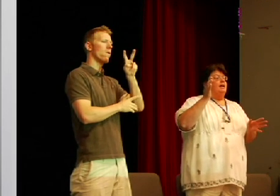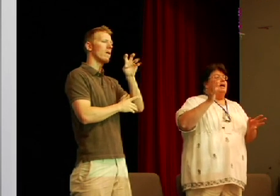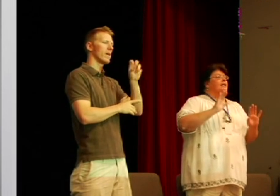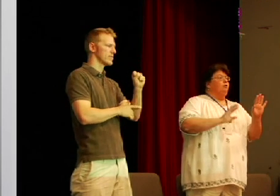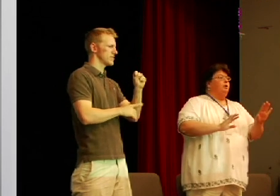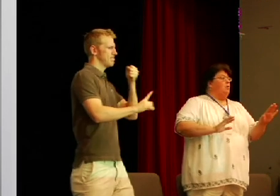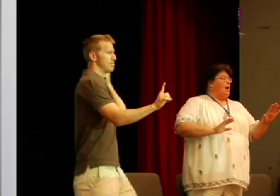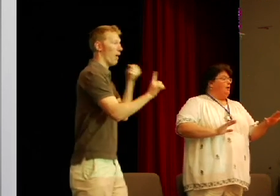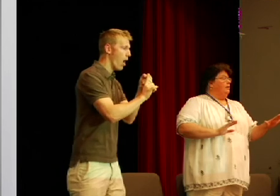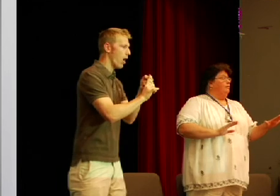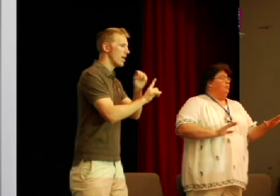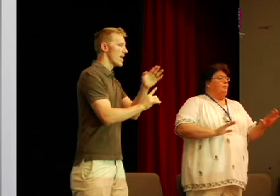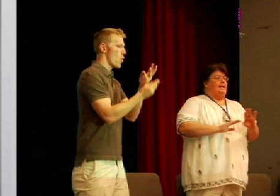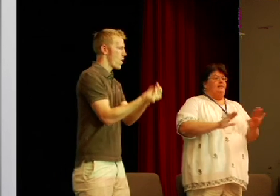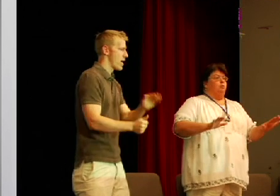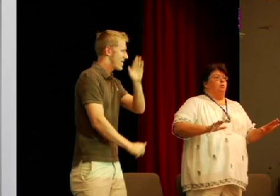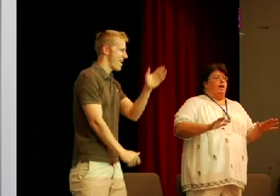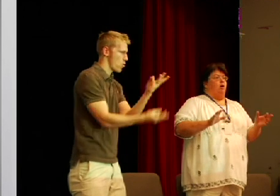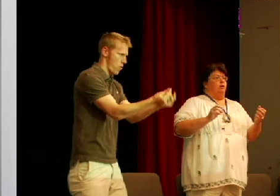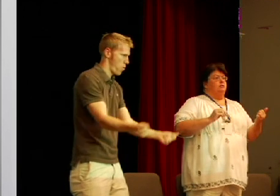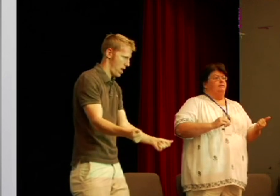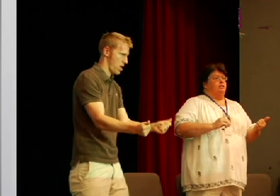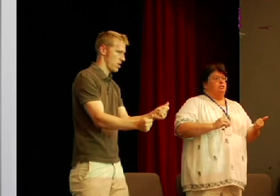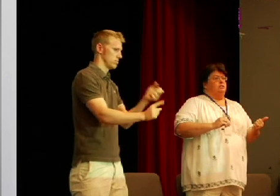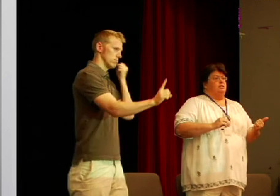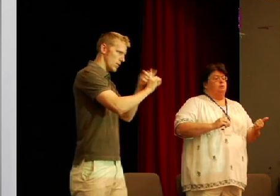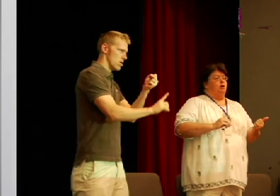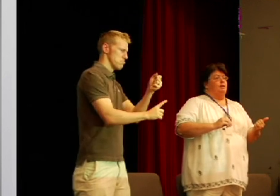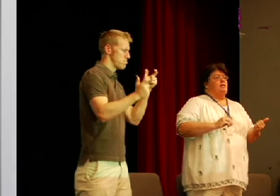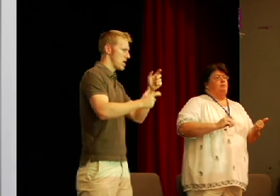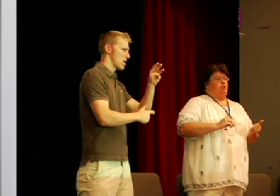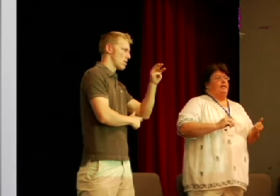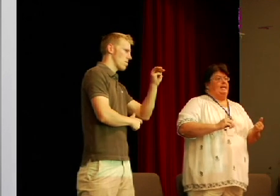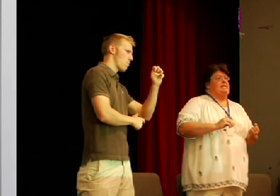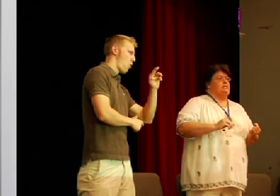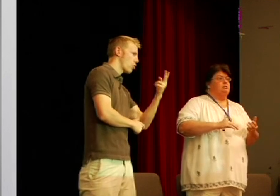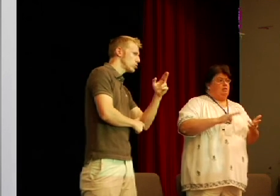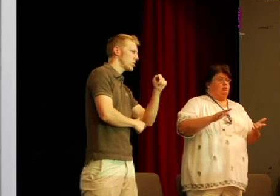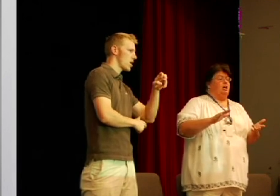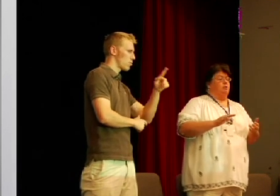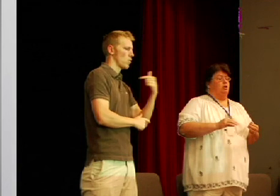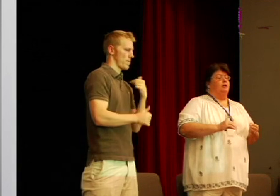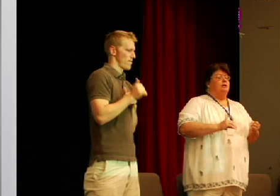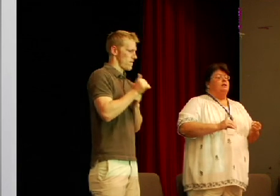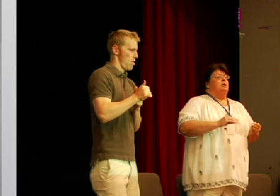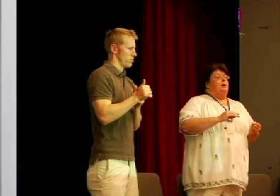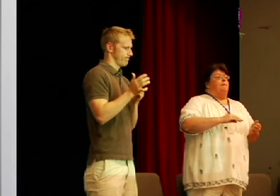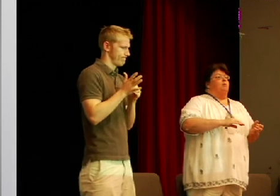it never went away i want to affirm everybody it never went away our infectious disease department has been tracking cases as time goes on but